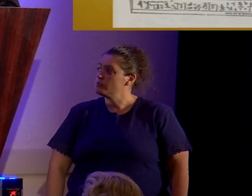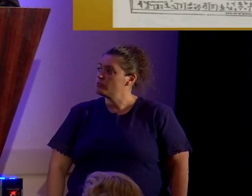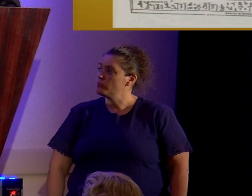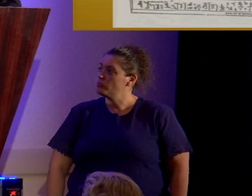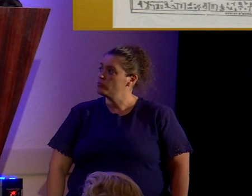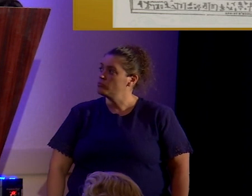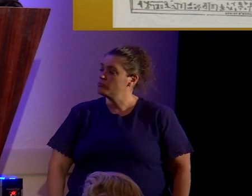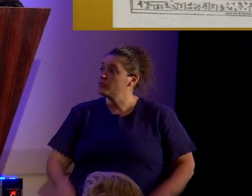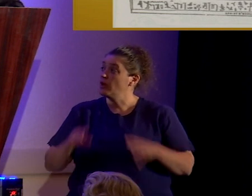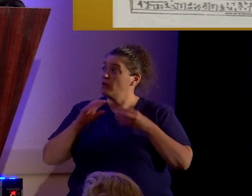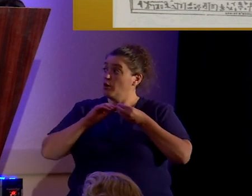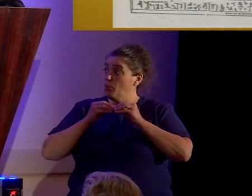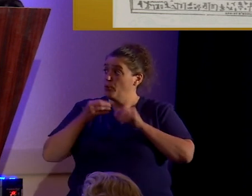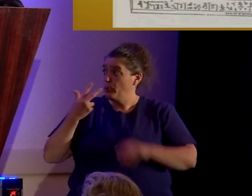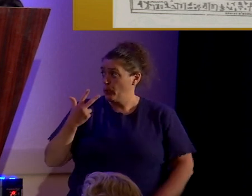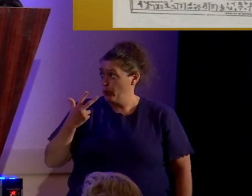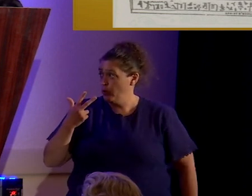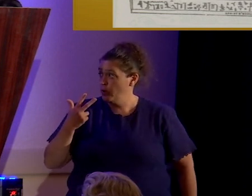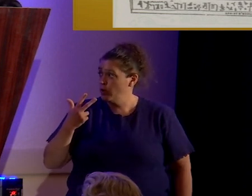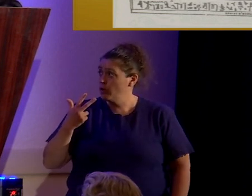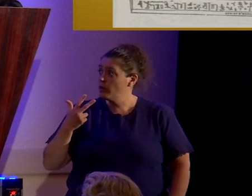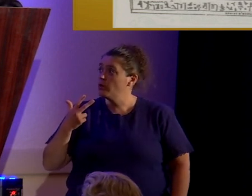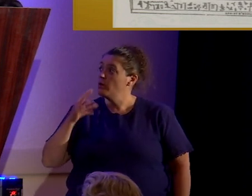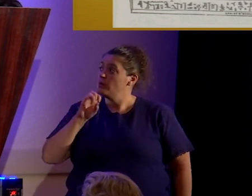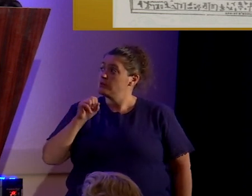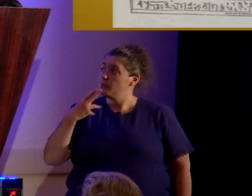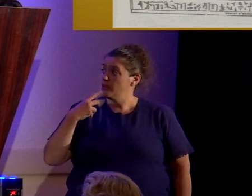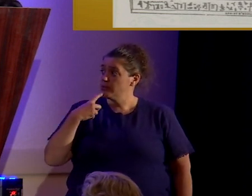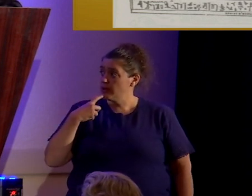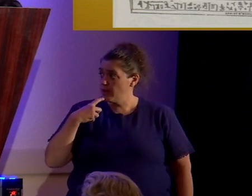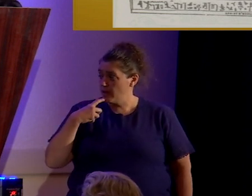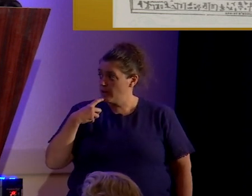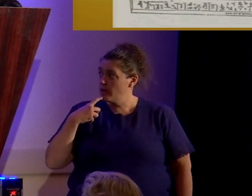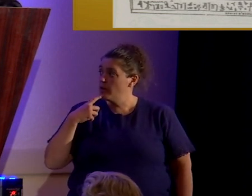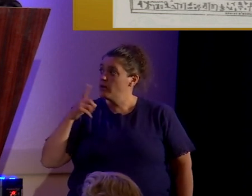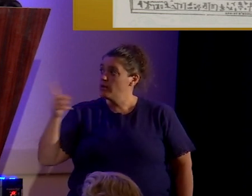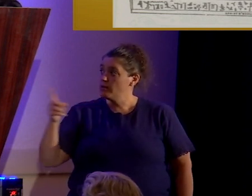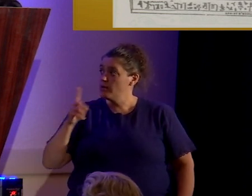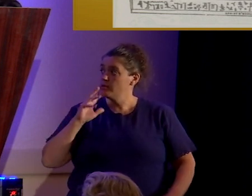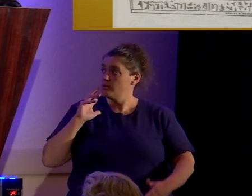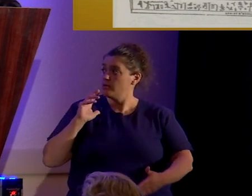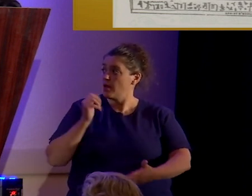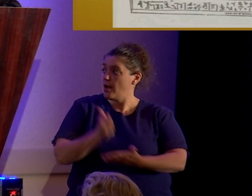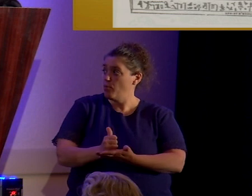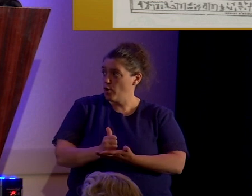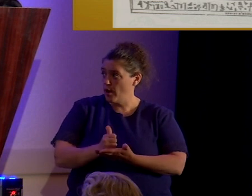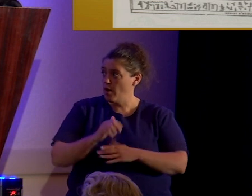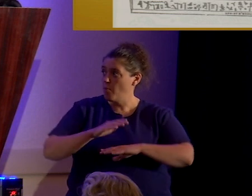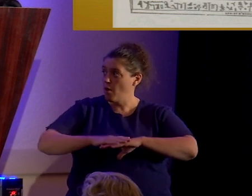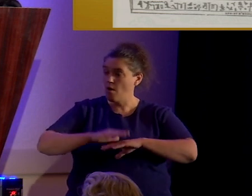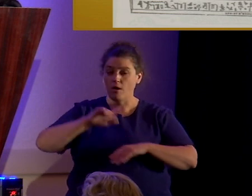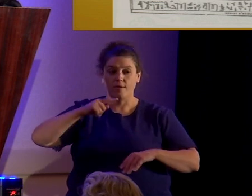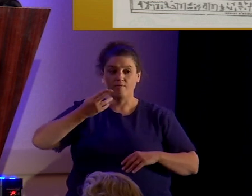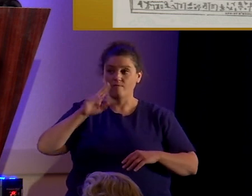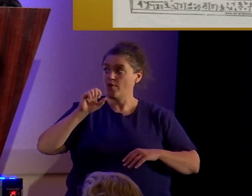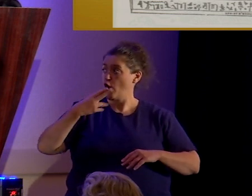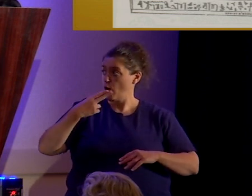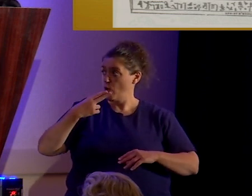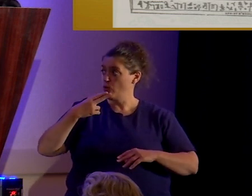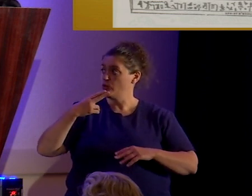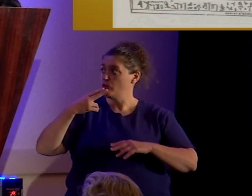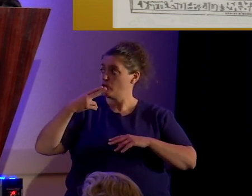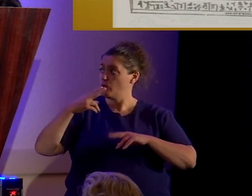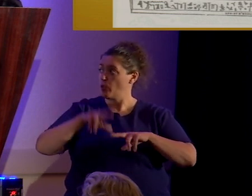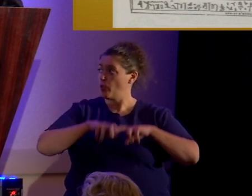Facsimile three. Uh, Smith says, this is Abraham on Pharaoh's throne and here wearing a dress is